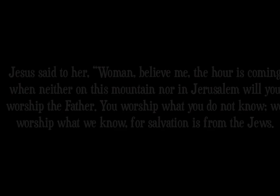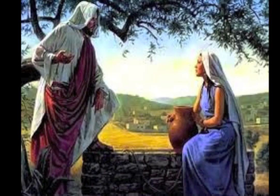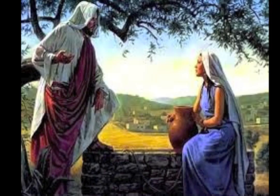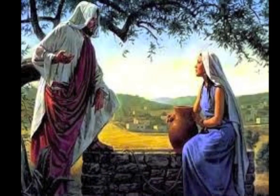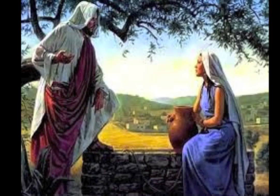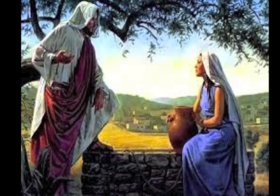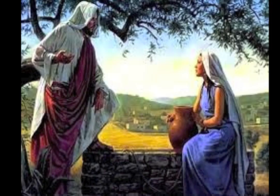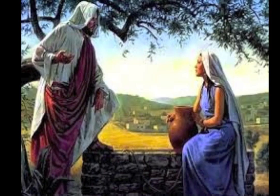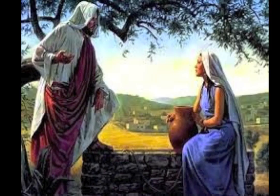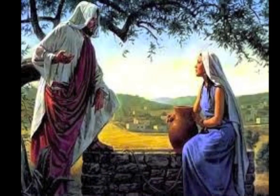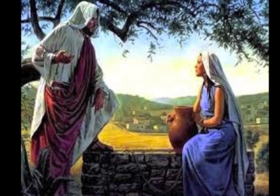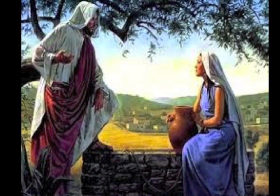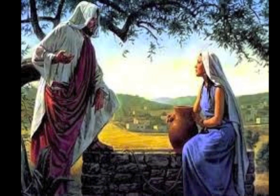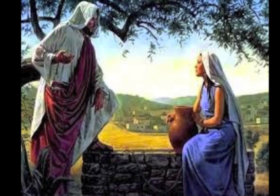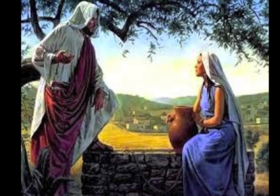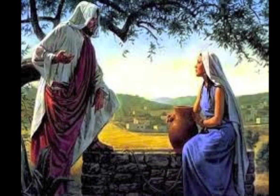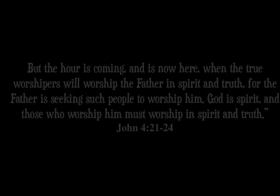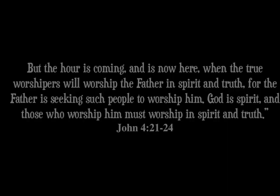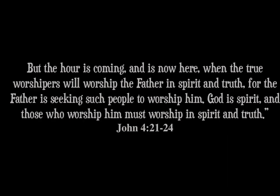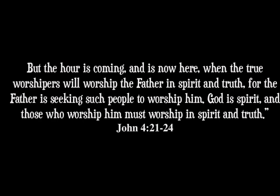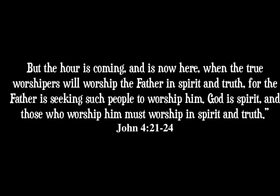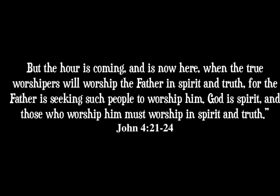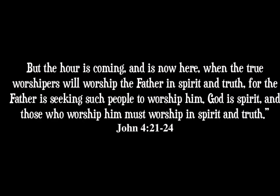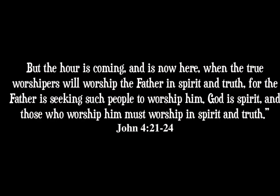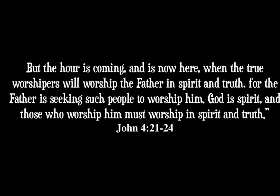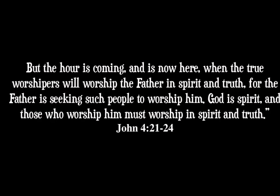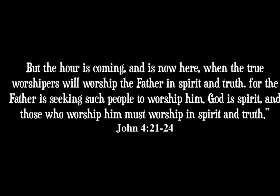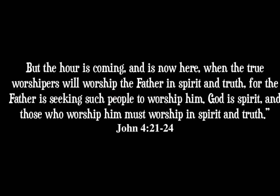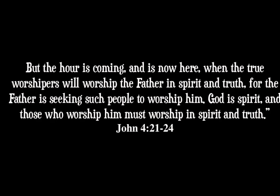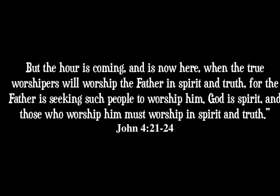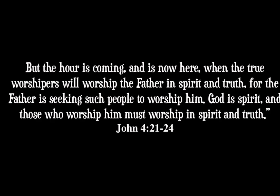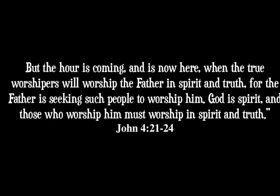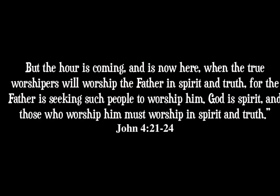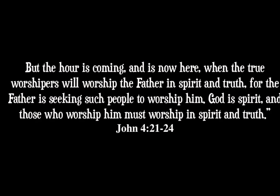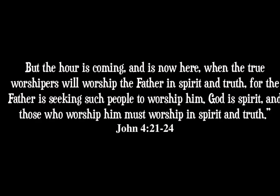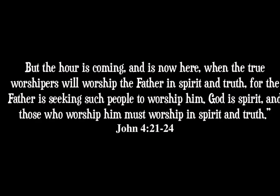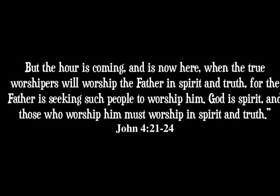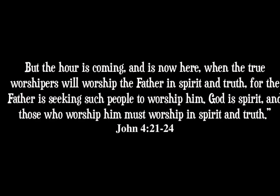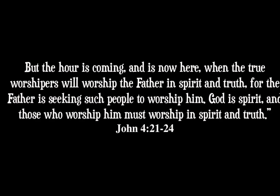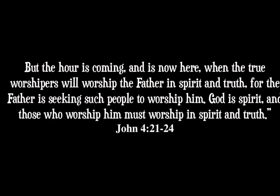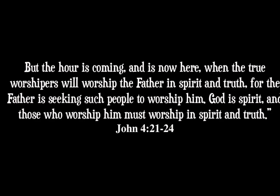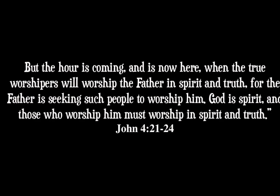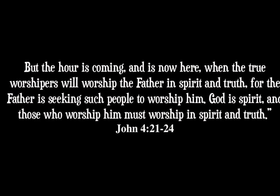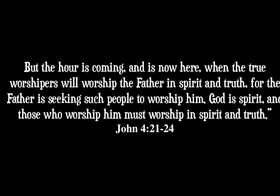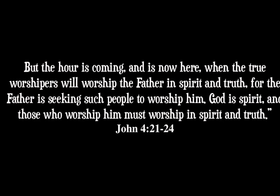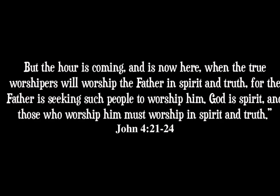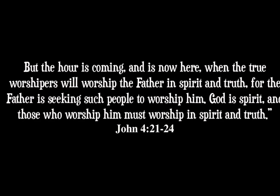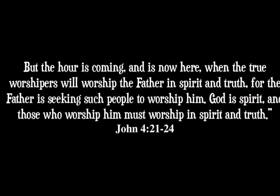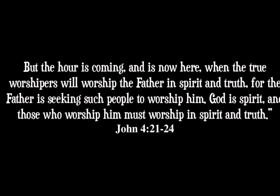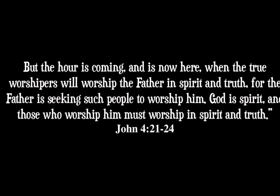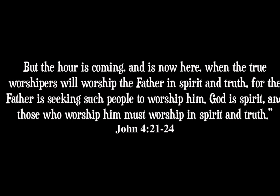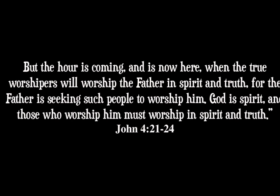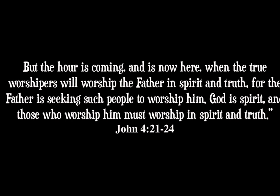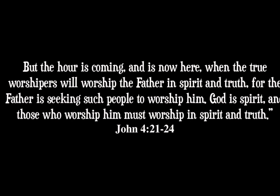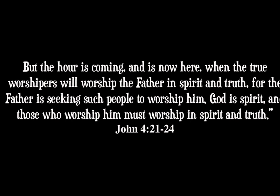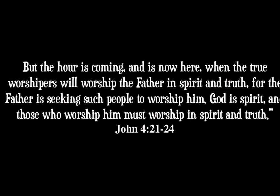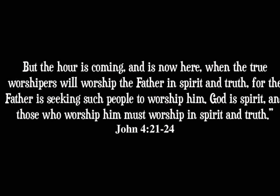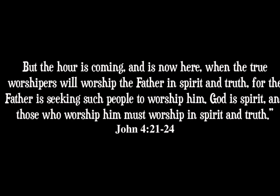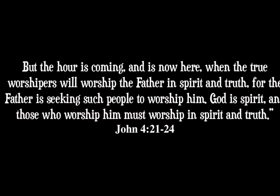For salvation is from the Jews. But the hour is coming and is now here when the true worshipers will worship the Father in spirit